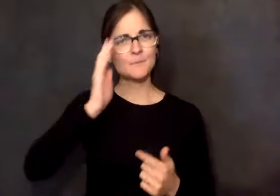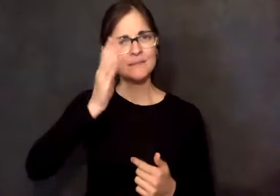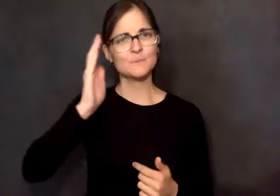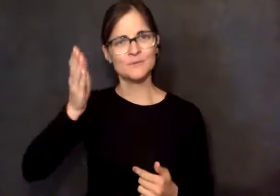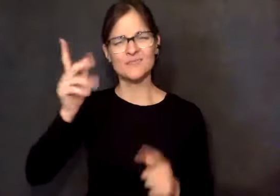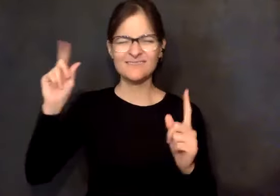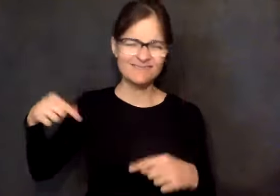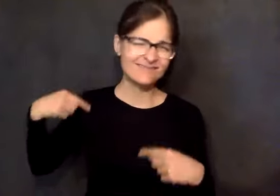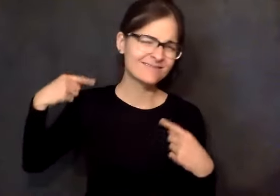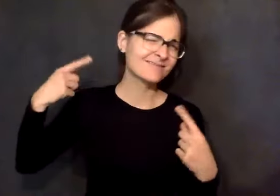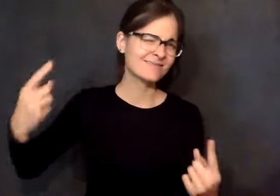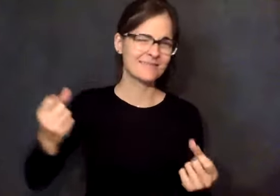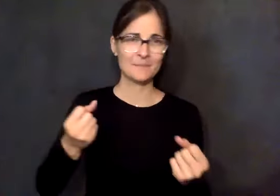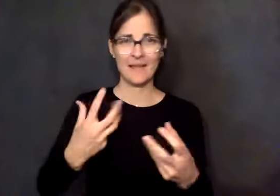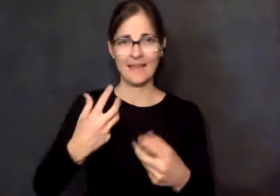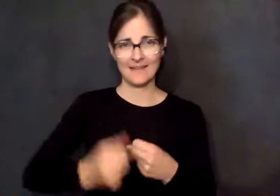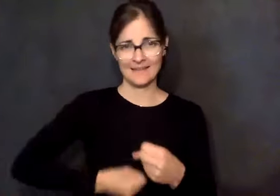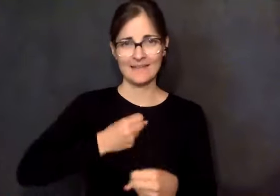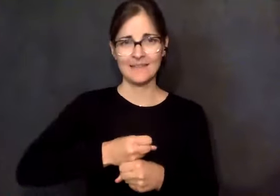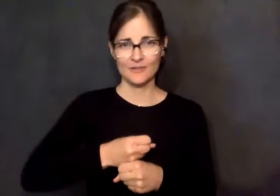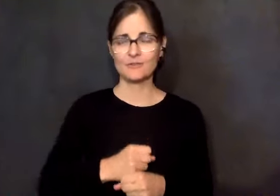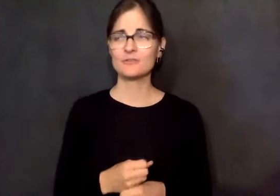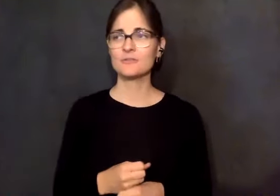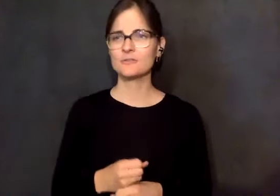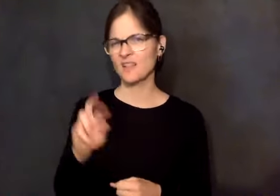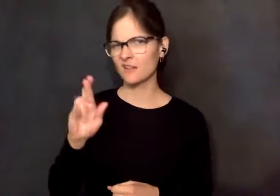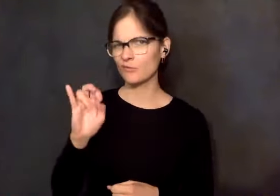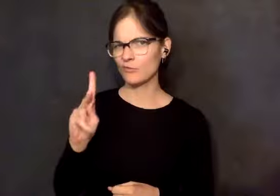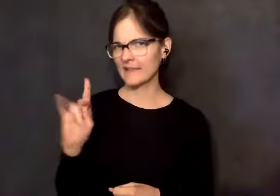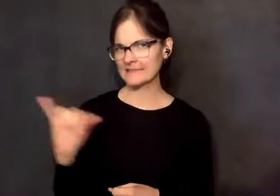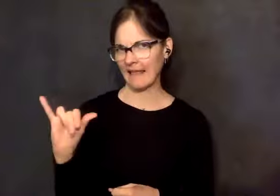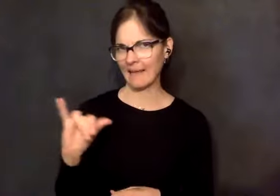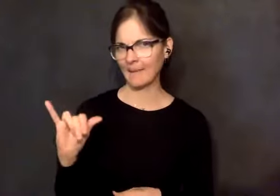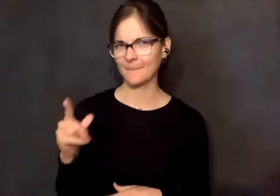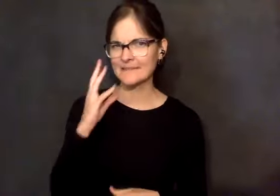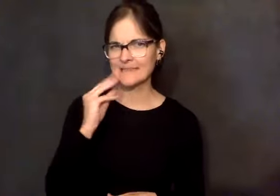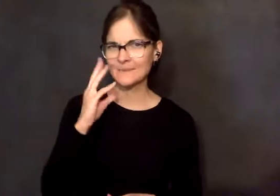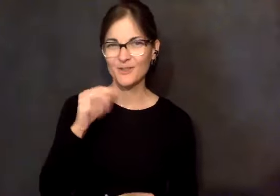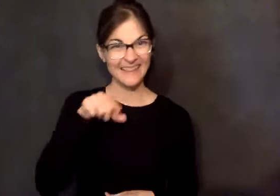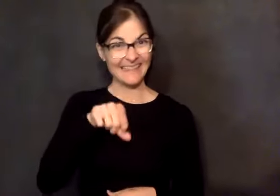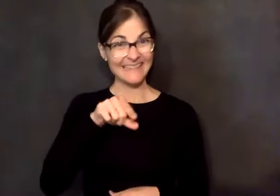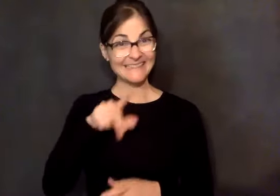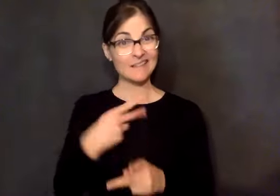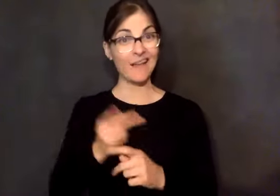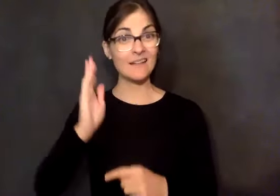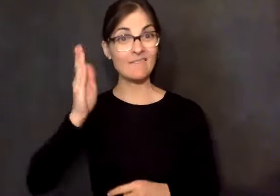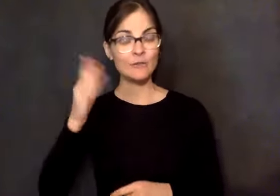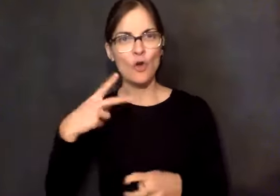Rick too, we'll tell you, this is the hardest kind of talk to do. Because we don't get, Rick and I are doing it now. We're getting to experience it